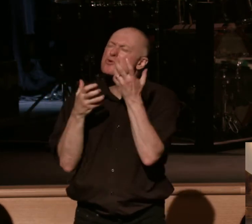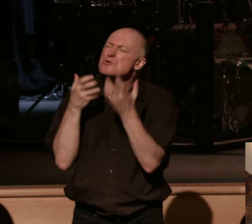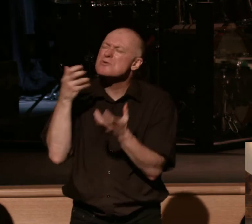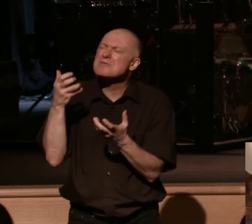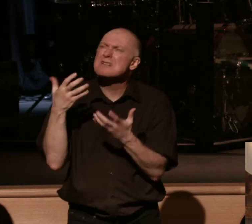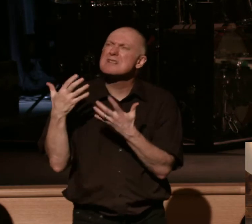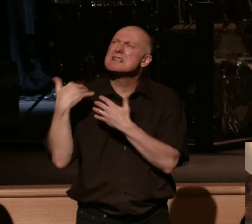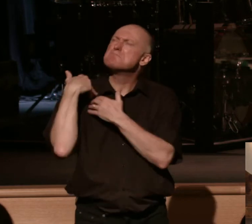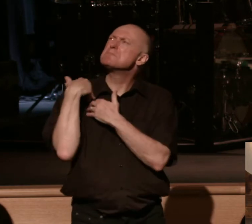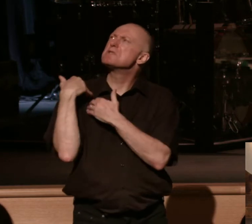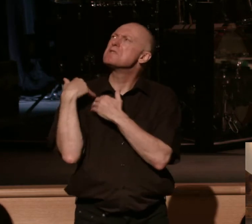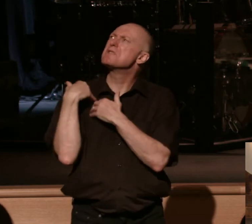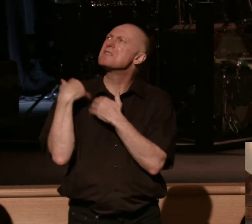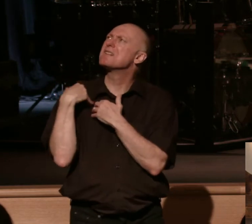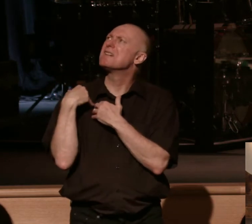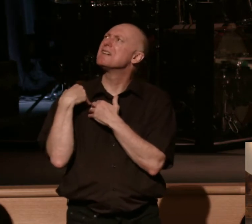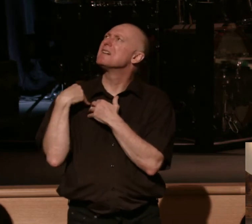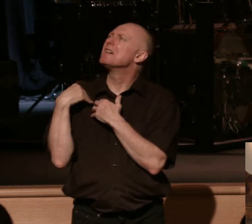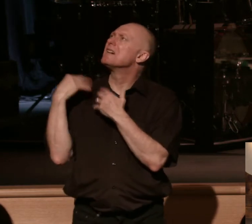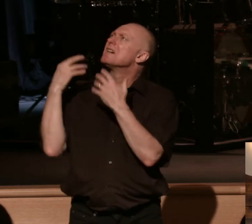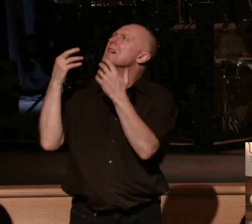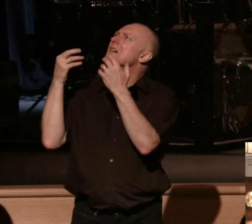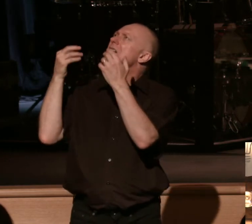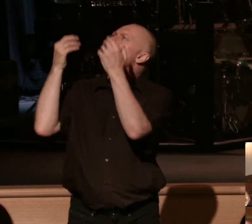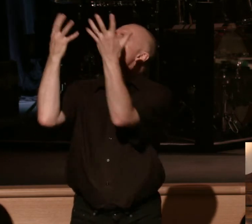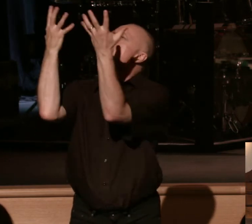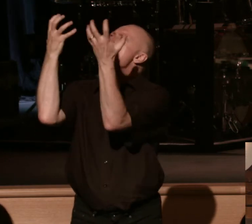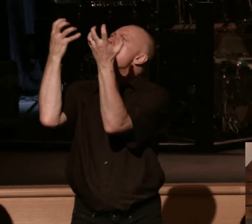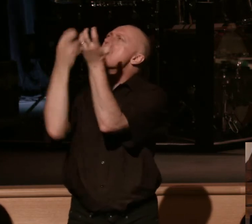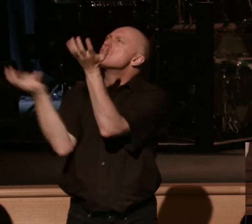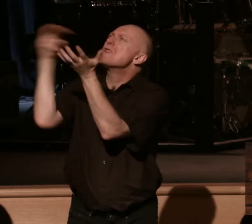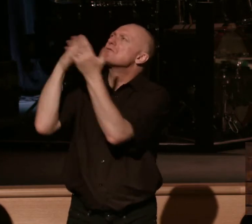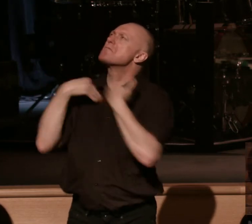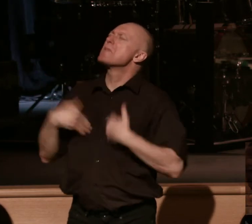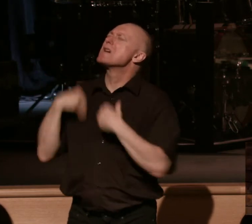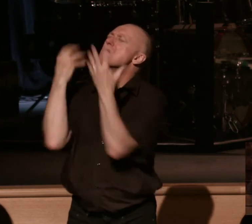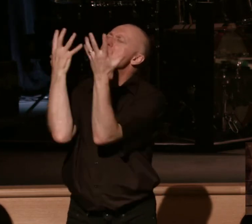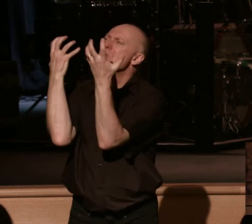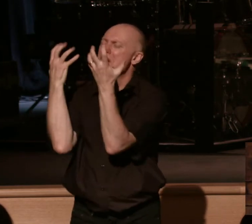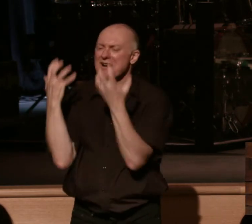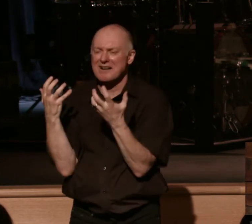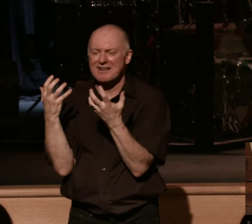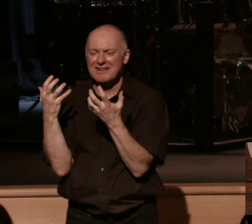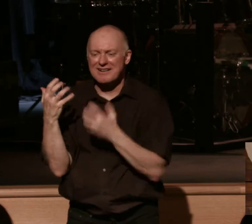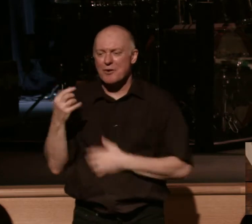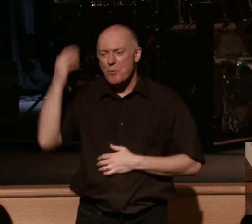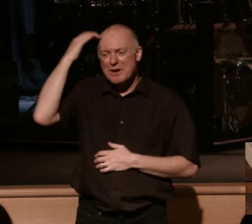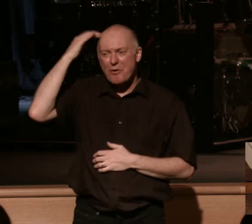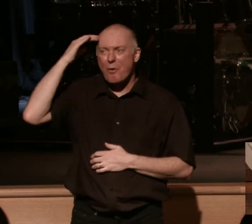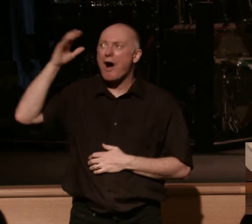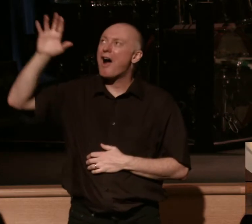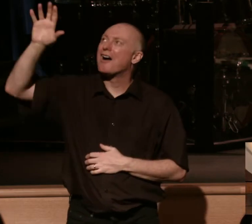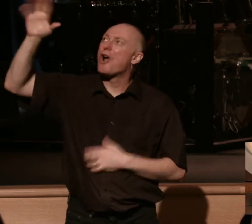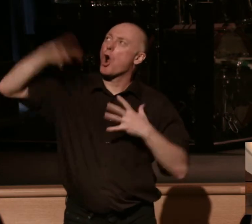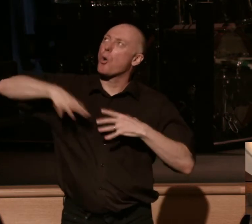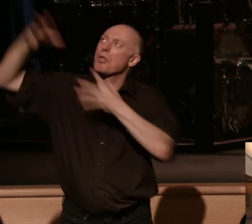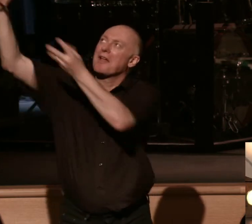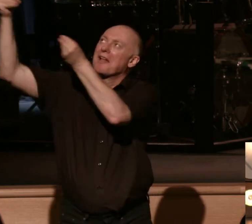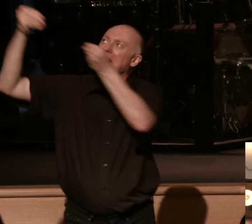to be further clothed of our resurrection body we've seen a glimpse of the wardrobe but we know man oh it's coming it's coming so we groan